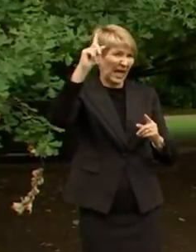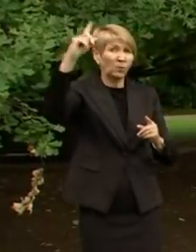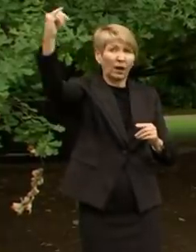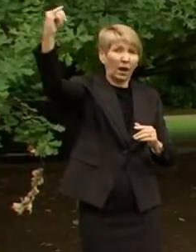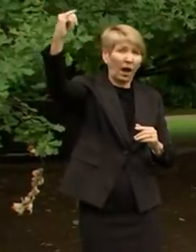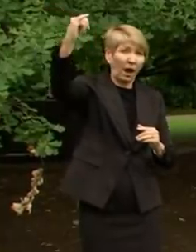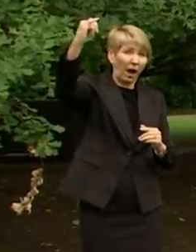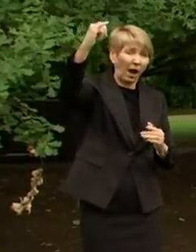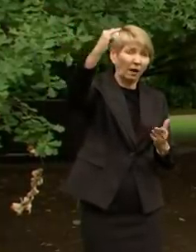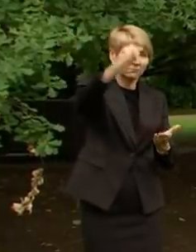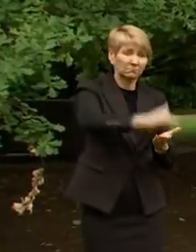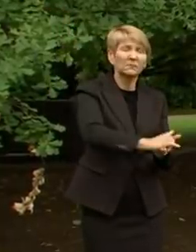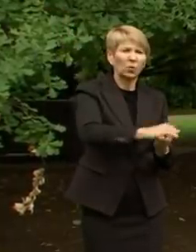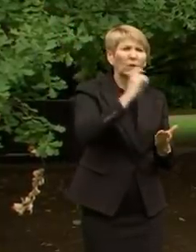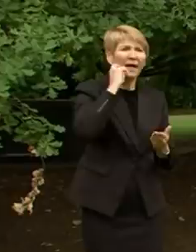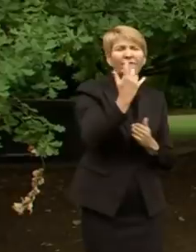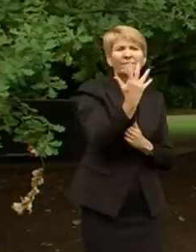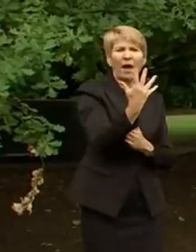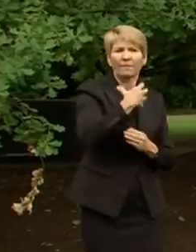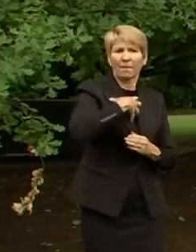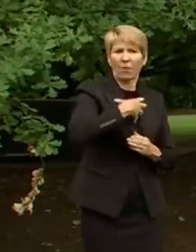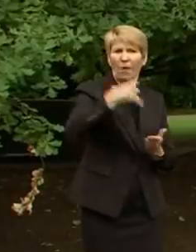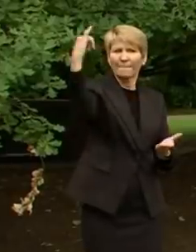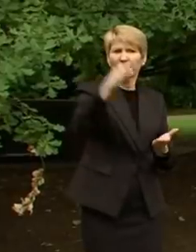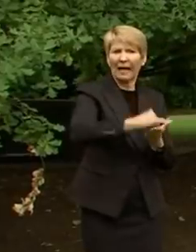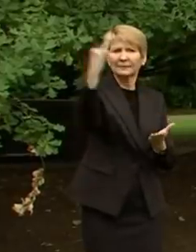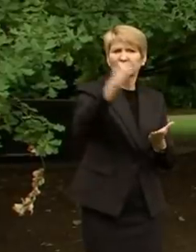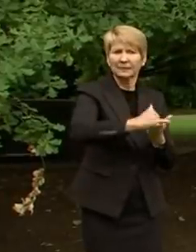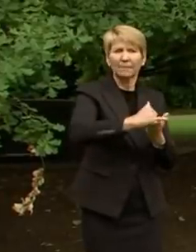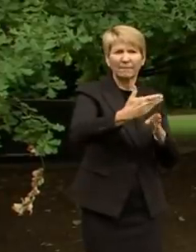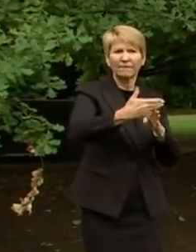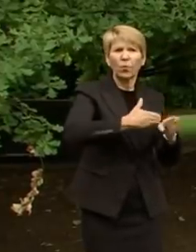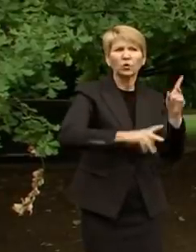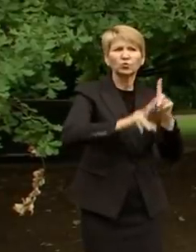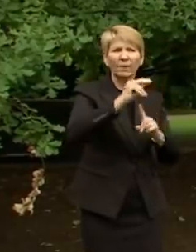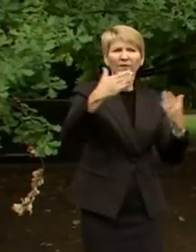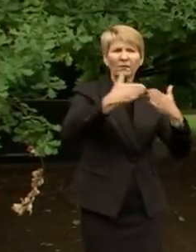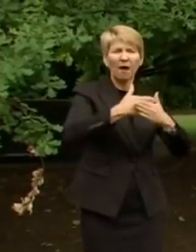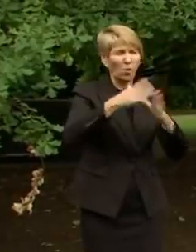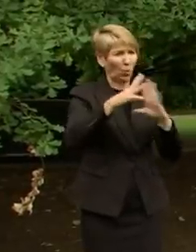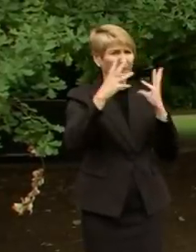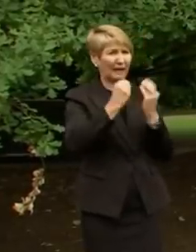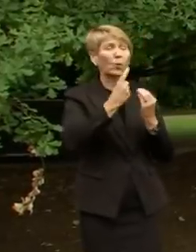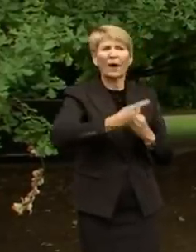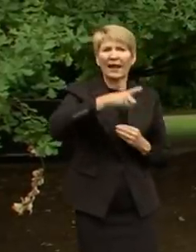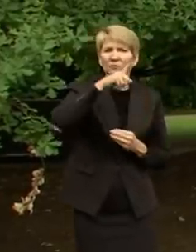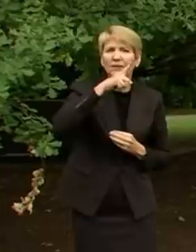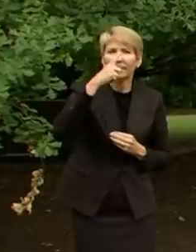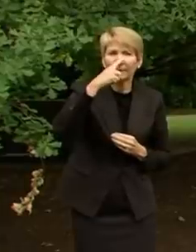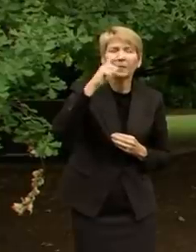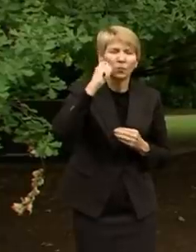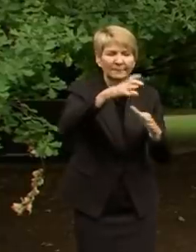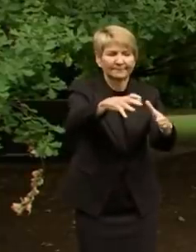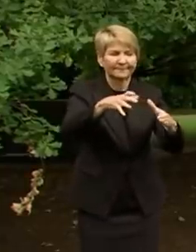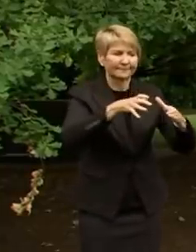midnight, and we think there's about 100 passengers on those. They'll be appropriately taken care of,